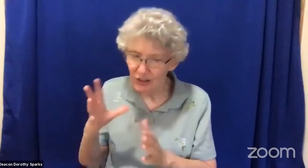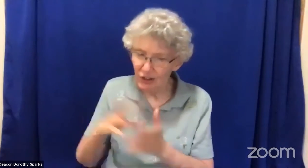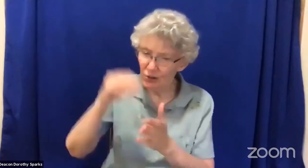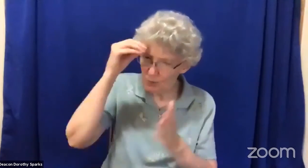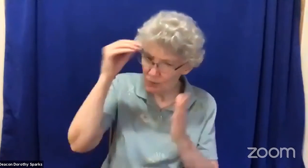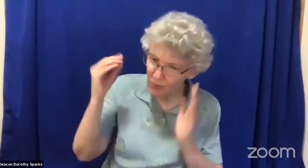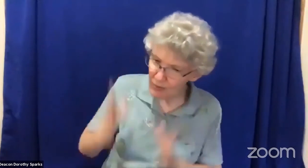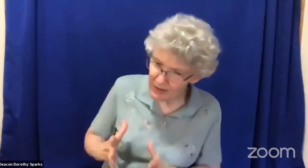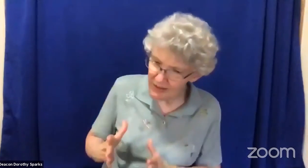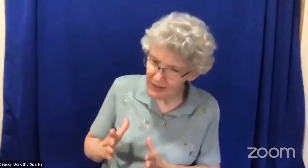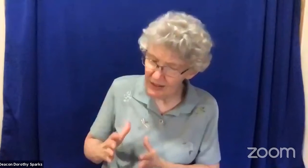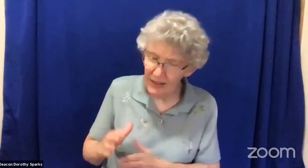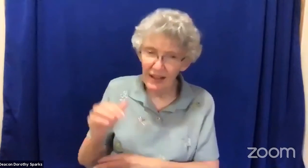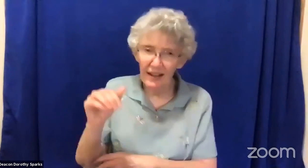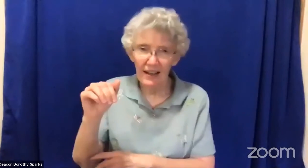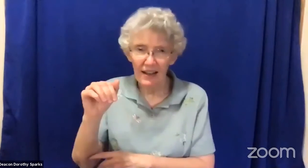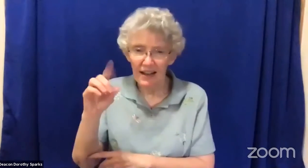we pray for teachers